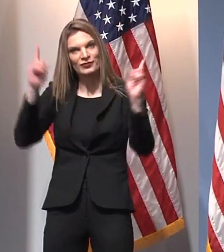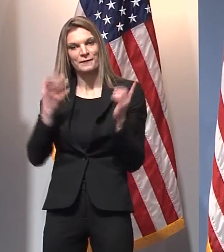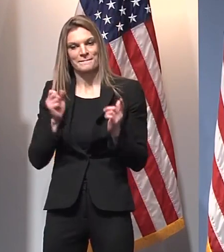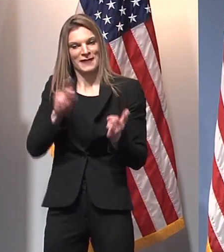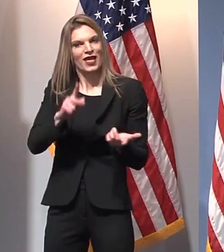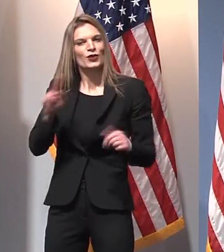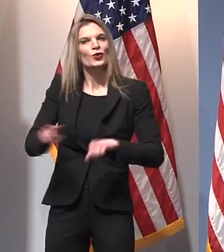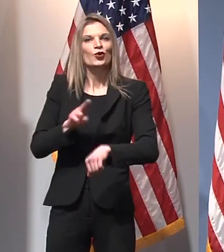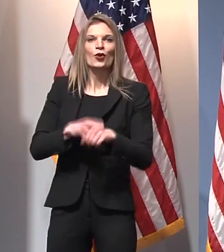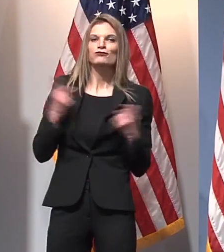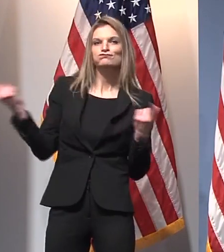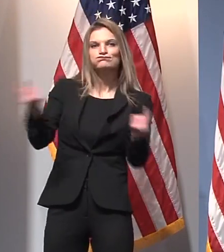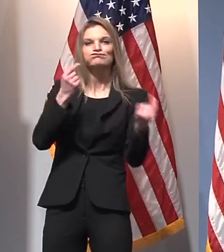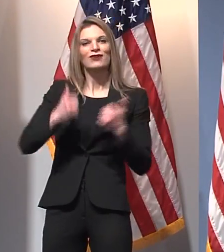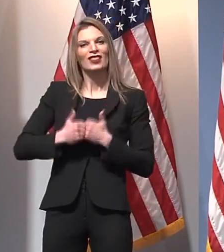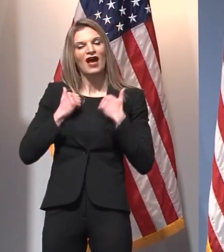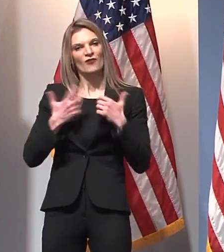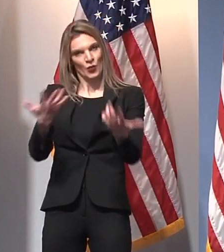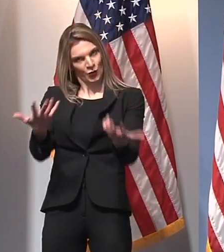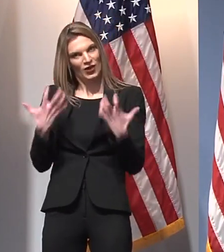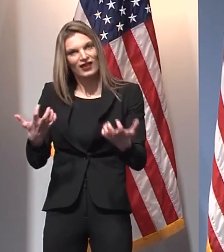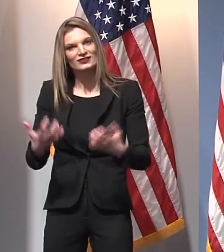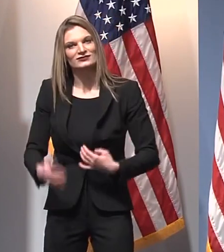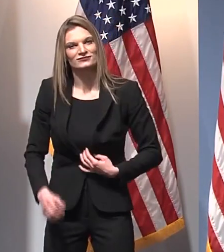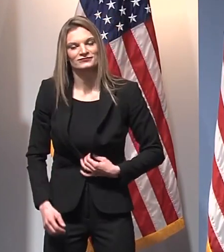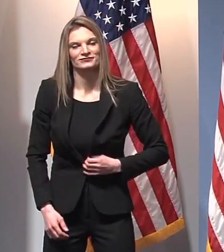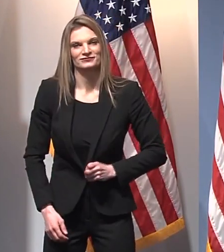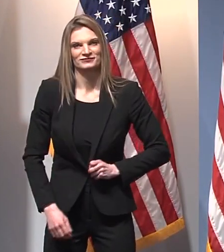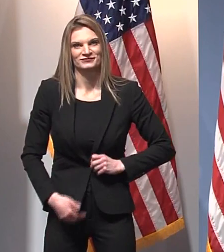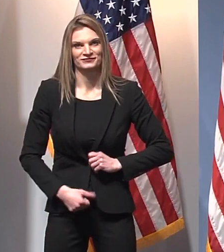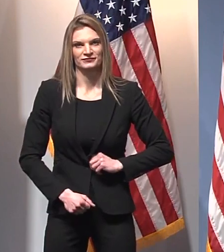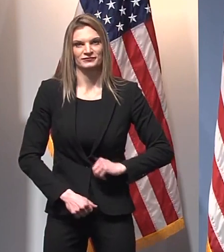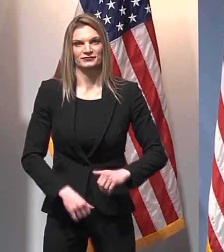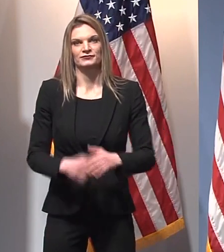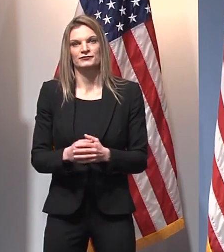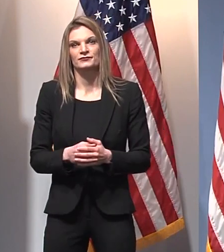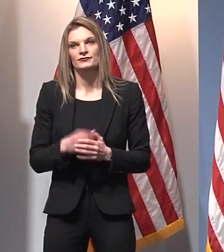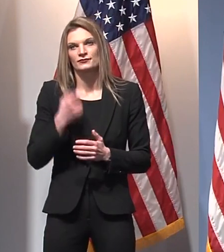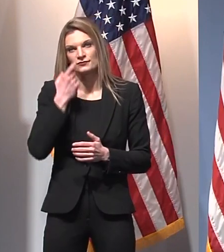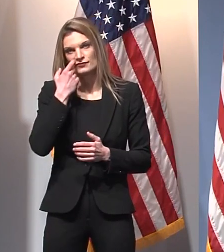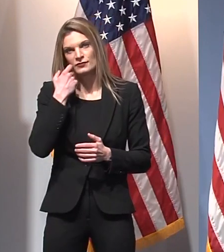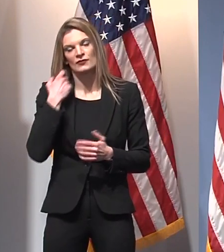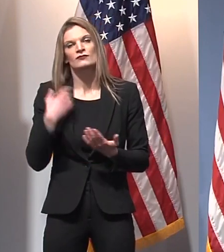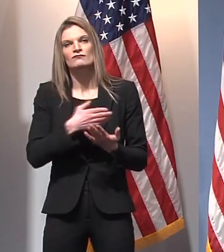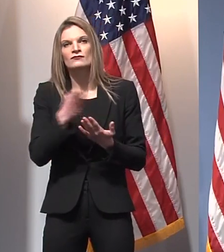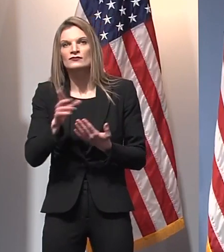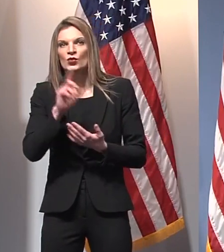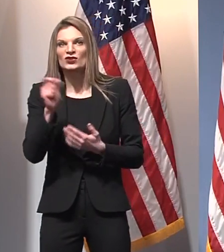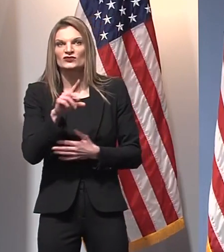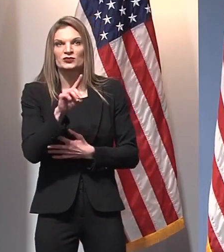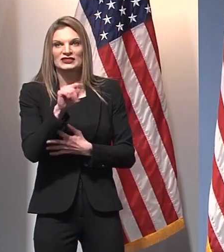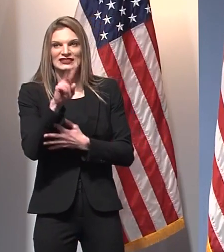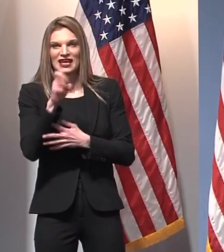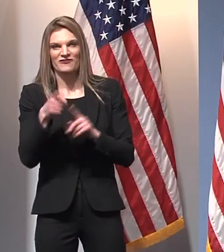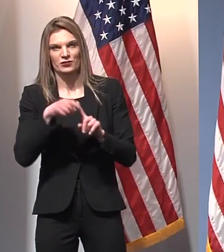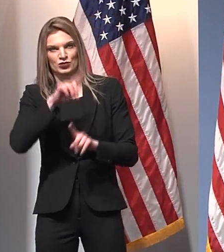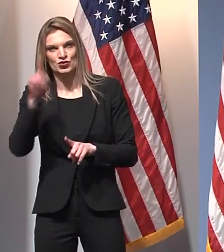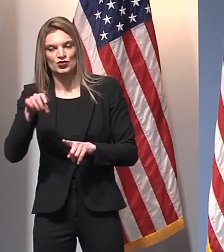normalcy as quickly as possible. Our next question will come from Dave Boucher at the Detroit Free Press.